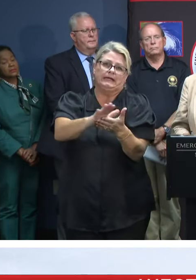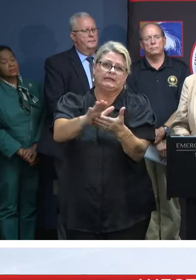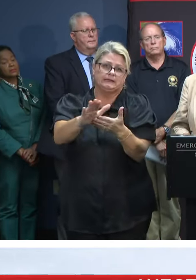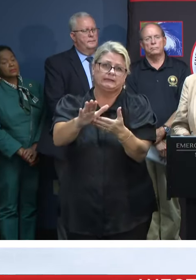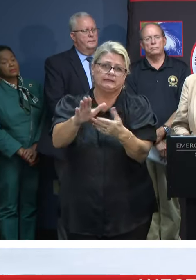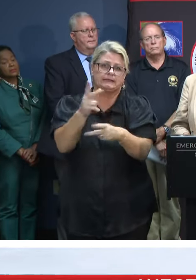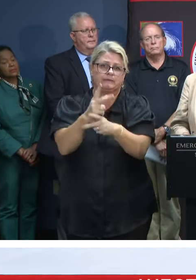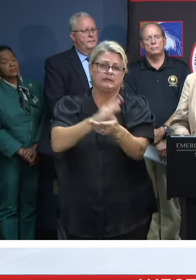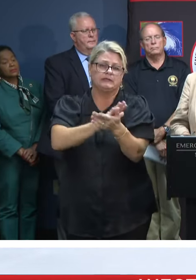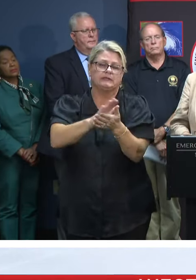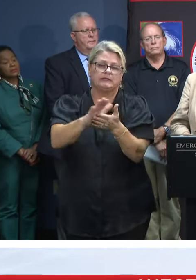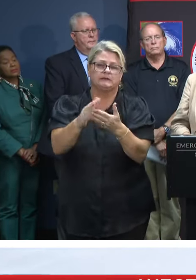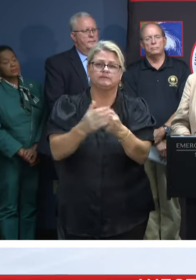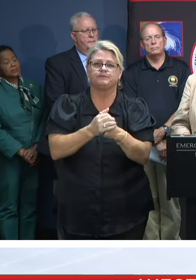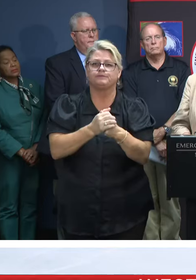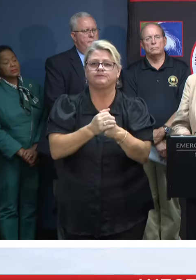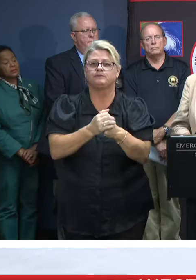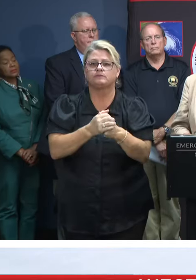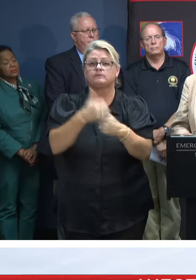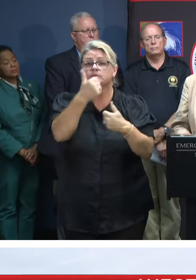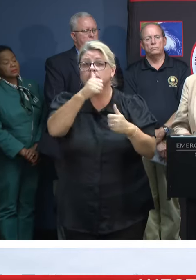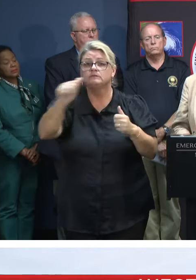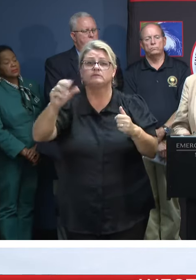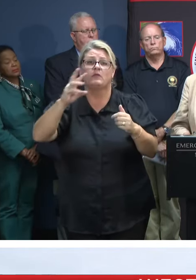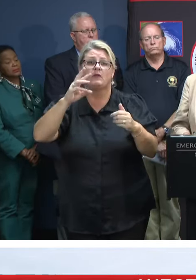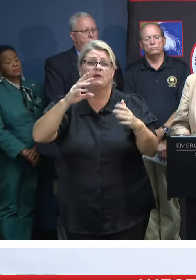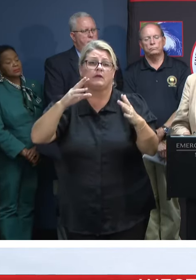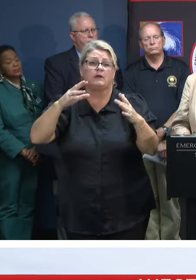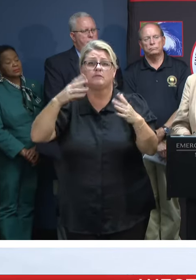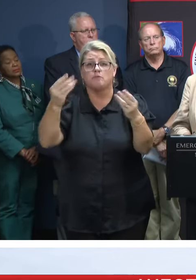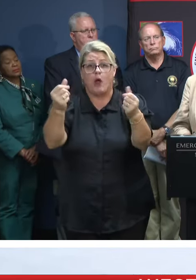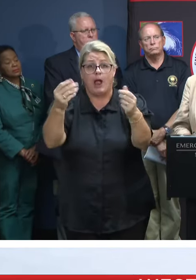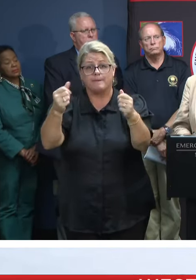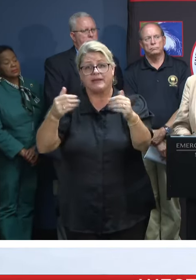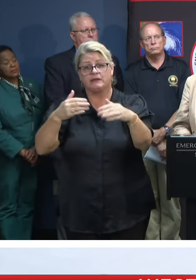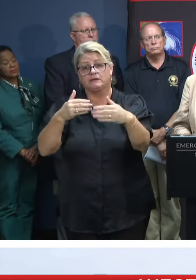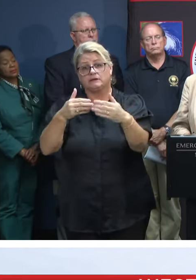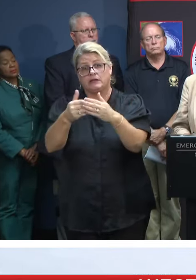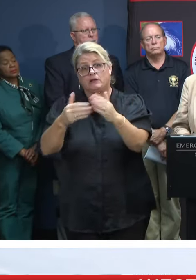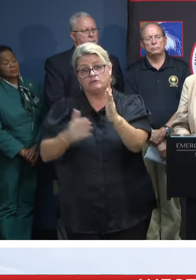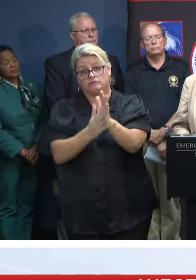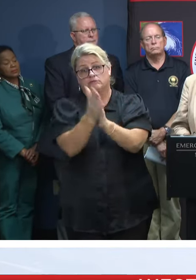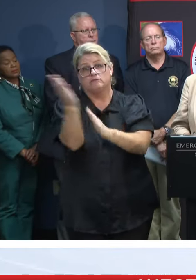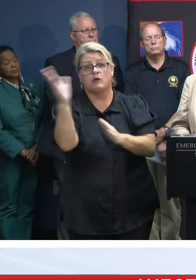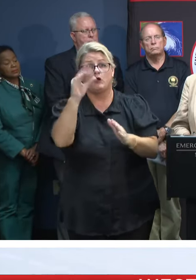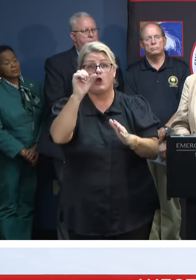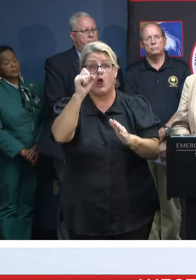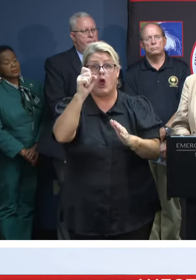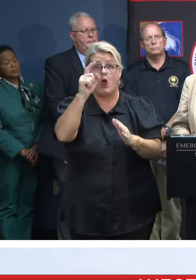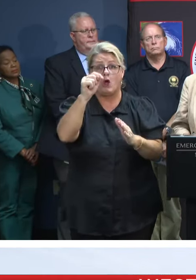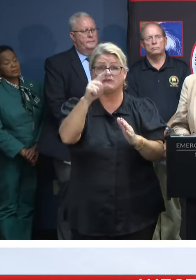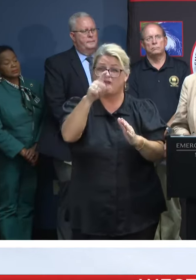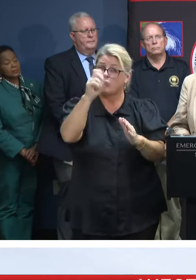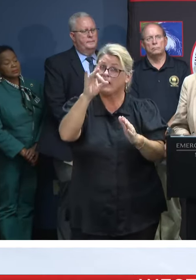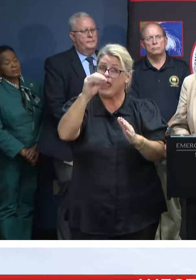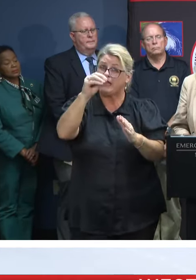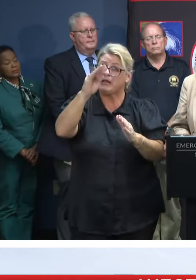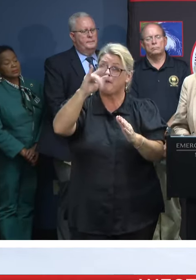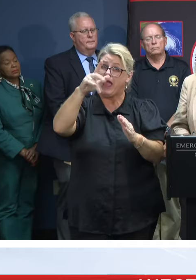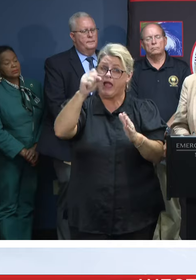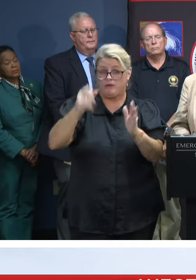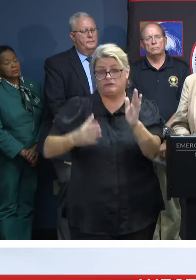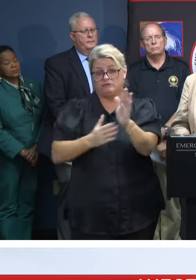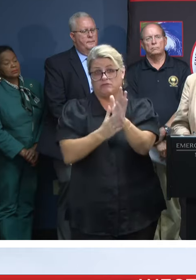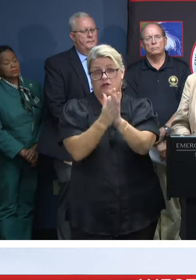across the state. Coastal properties, we also are focusing on our 180 miles of coastline and